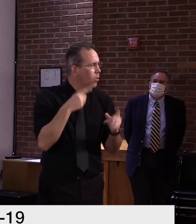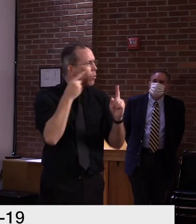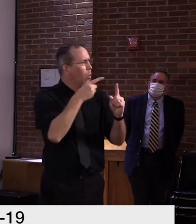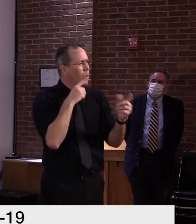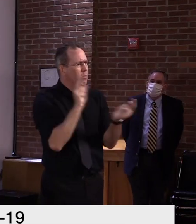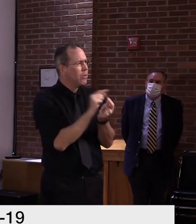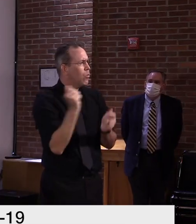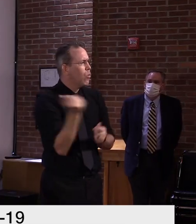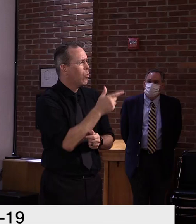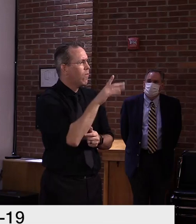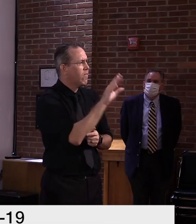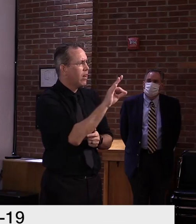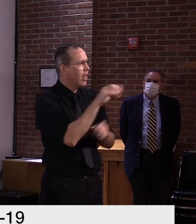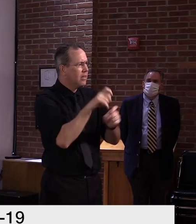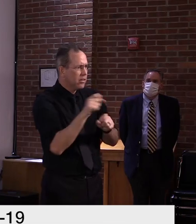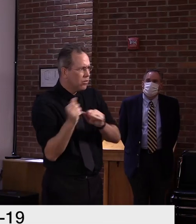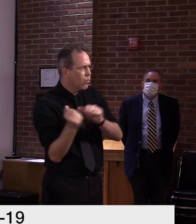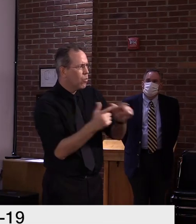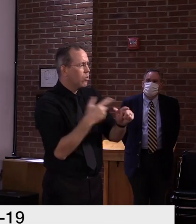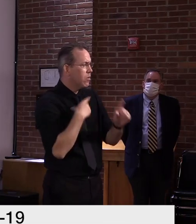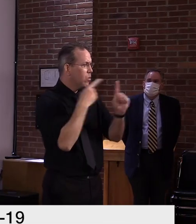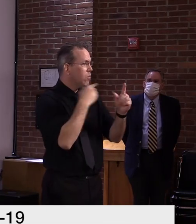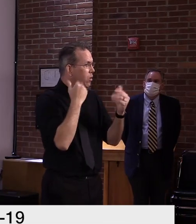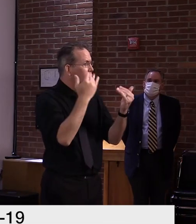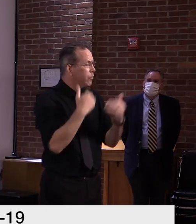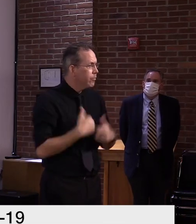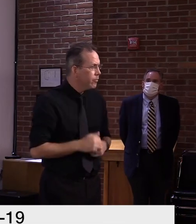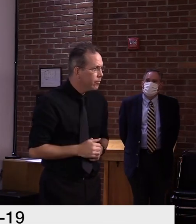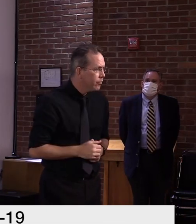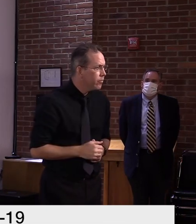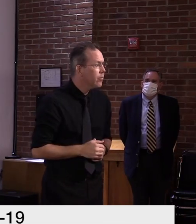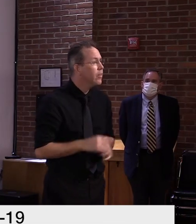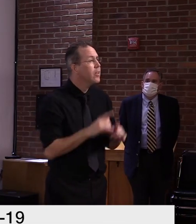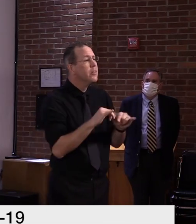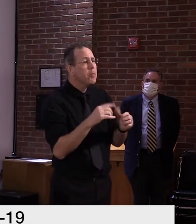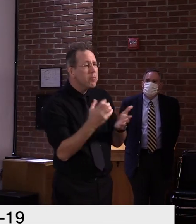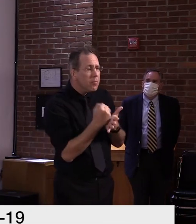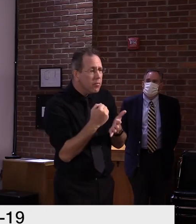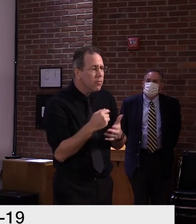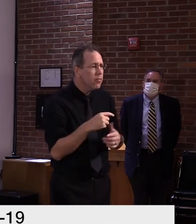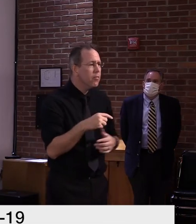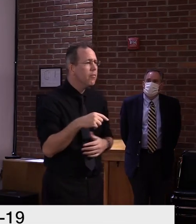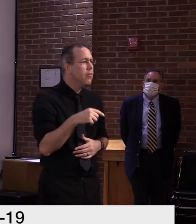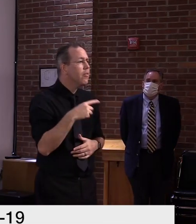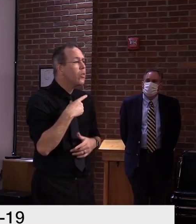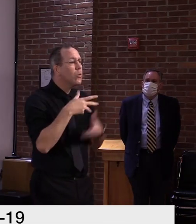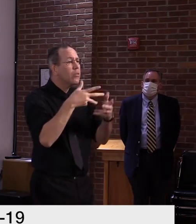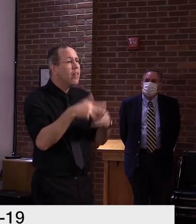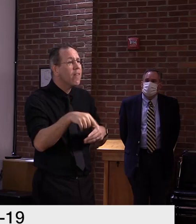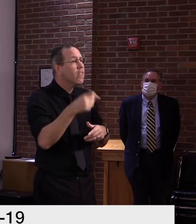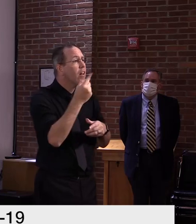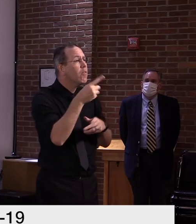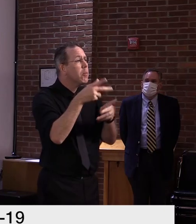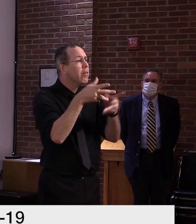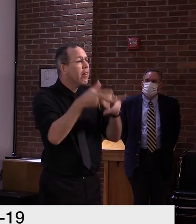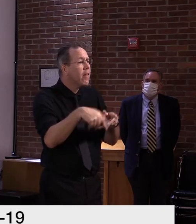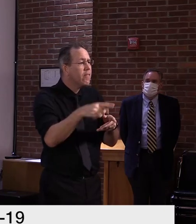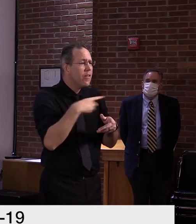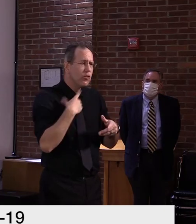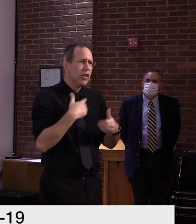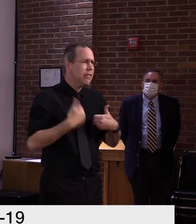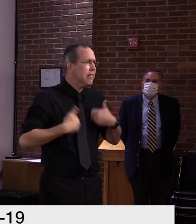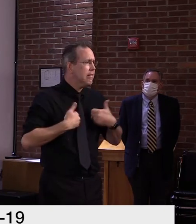then, uh, we're continuing to try to contact the 11 who we couldn't interview initially, um, and we'll